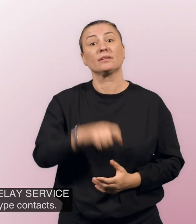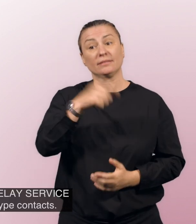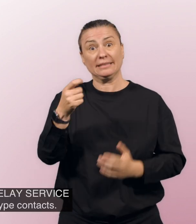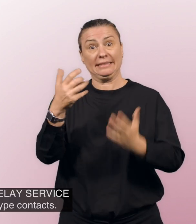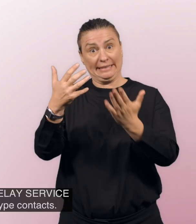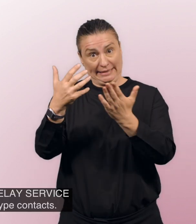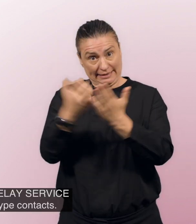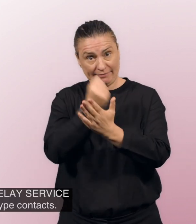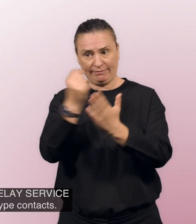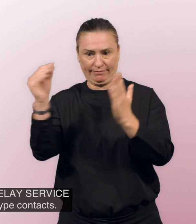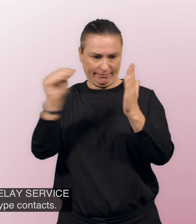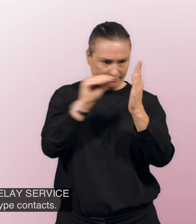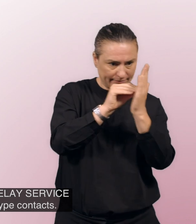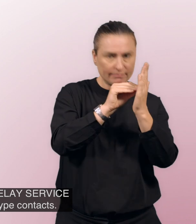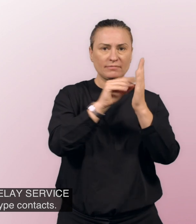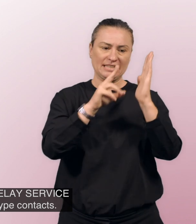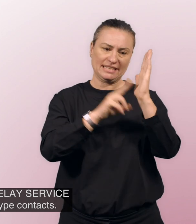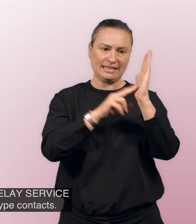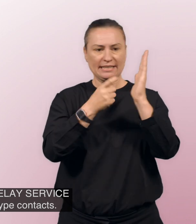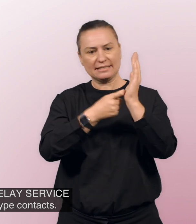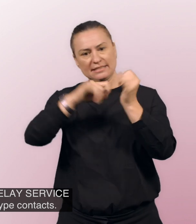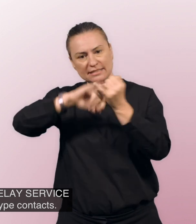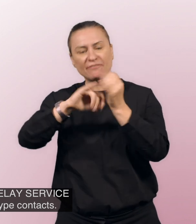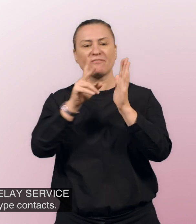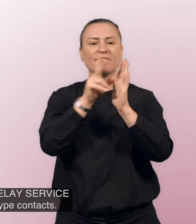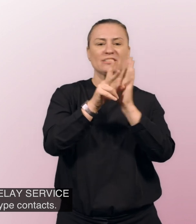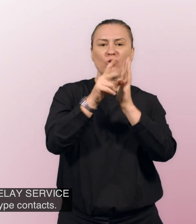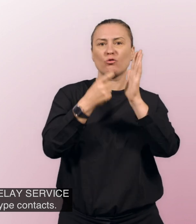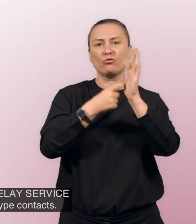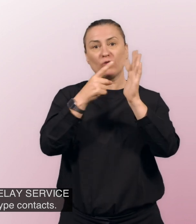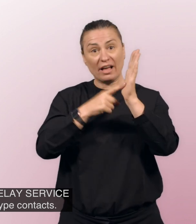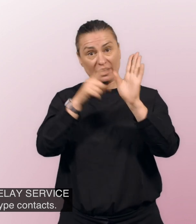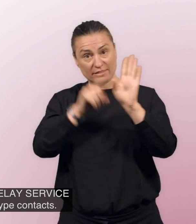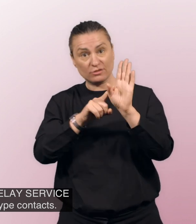And NRS Video Relay service saved to your Skype contacts.